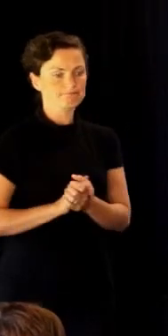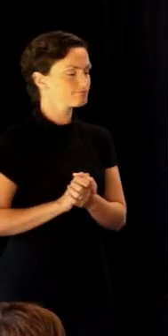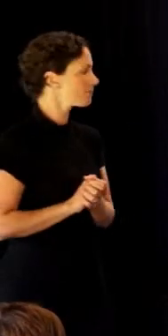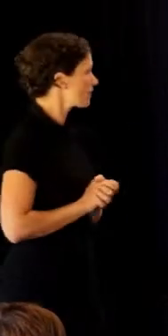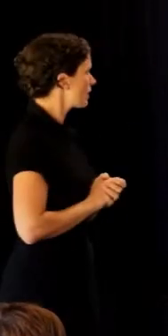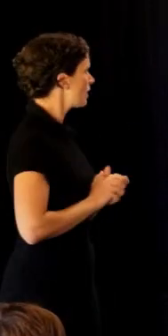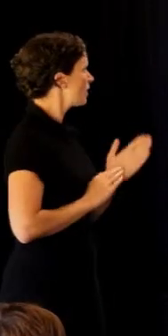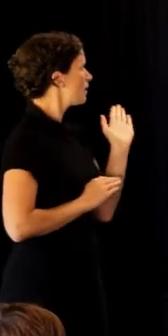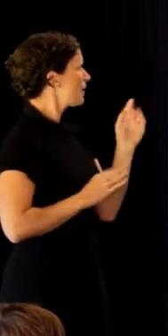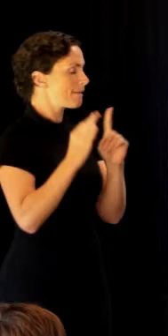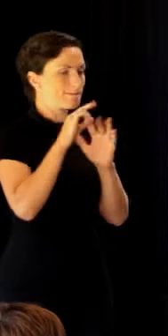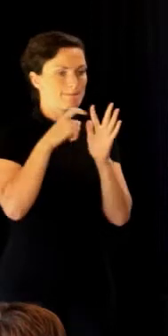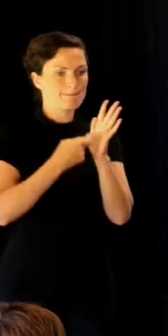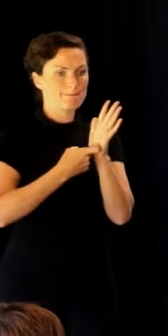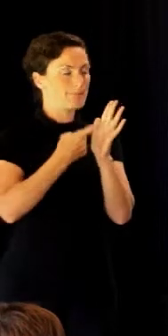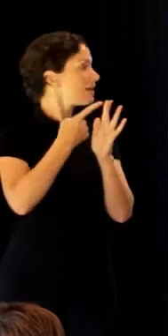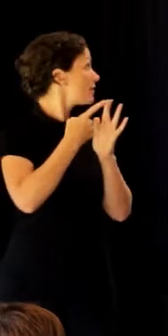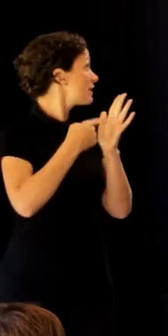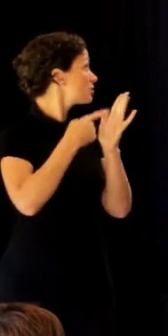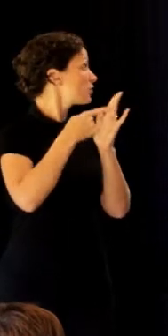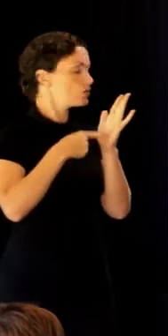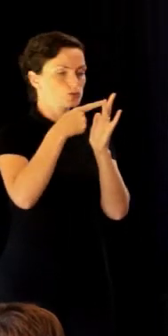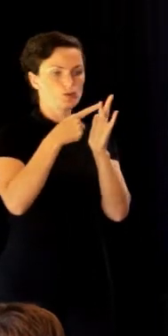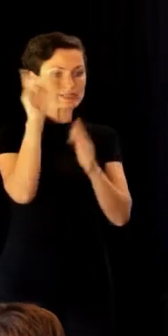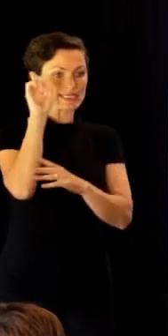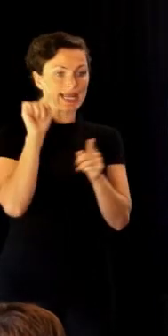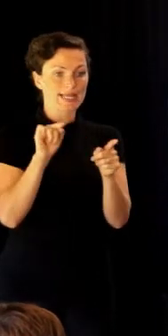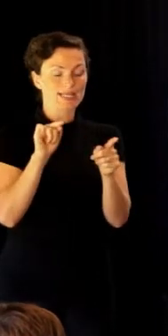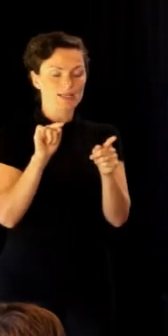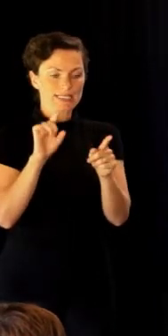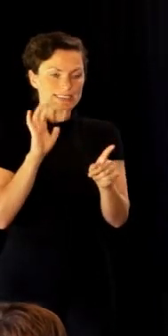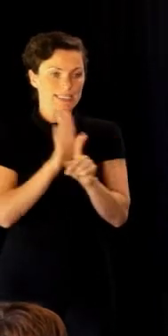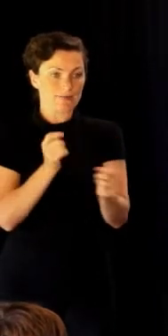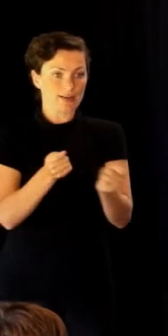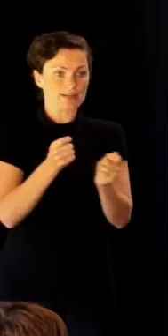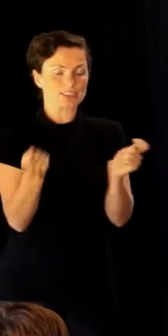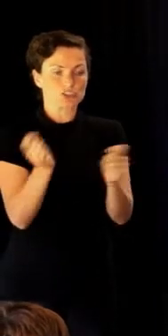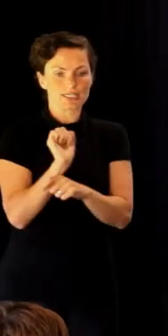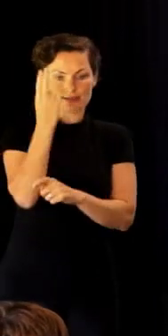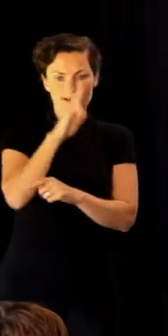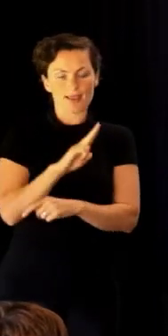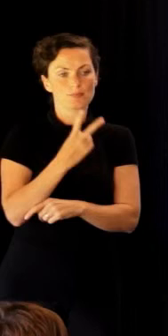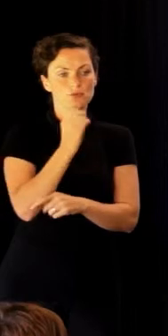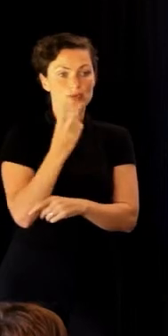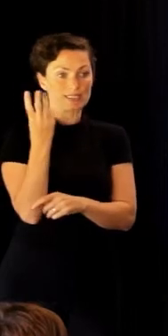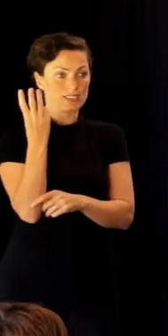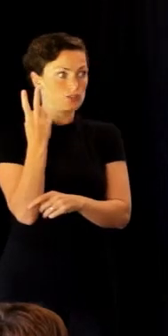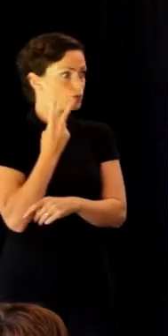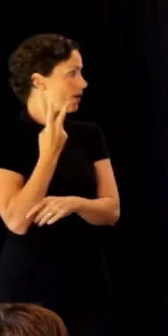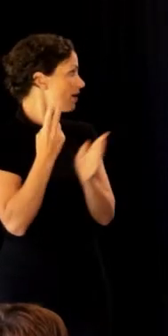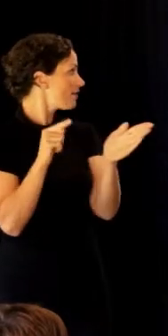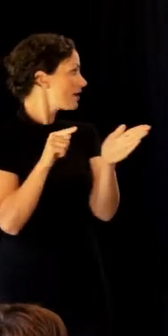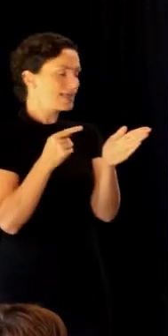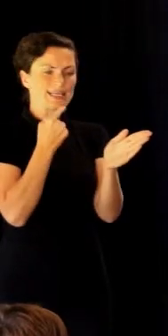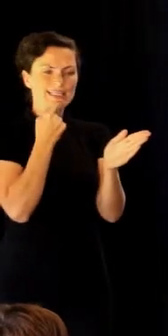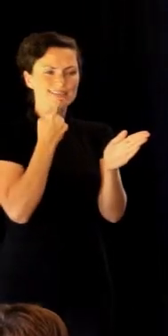The Peritoto today, completely self-governing. They changed their name in 2012 to Piritoto, which means